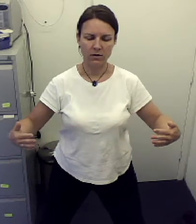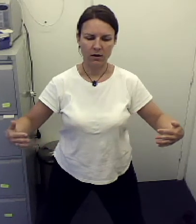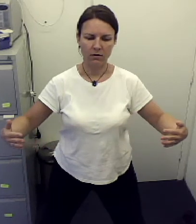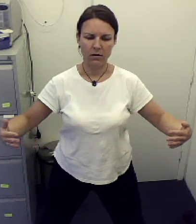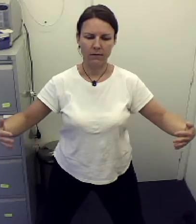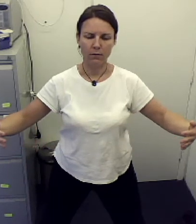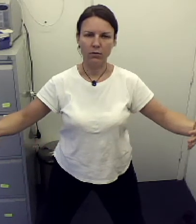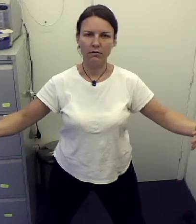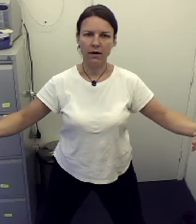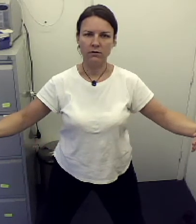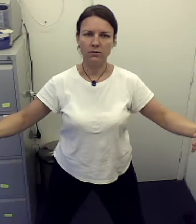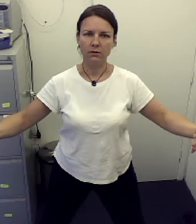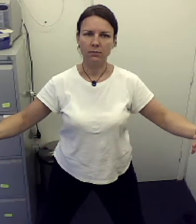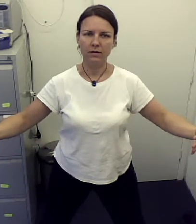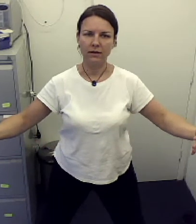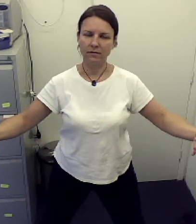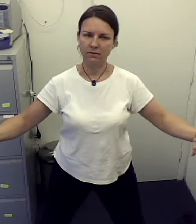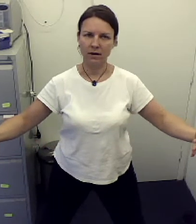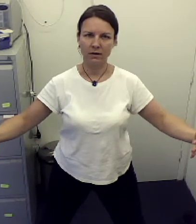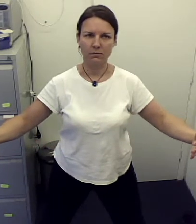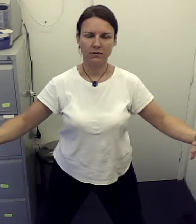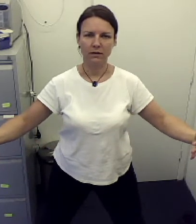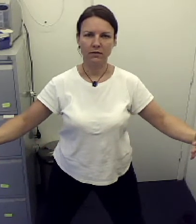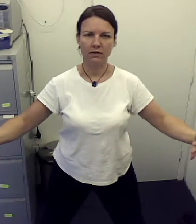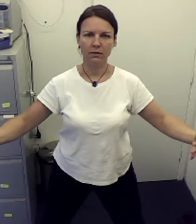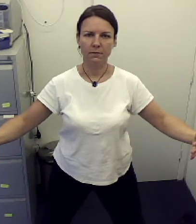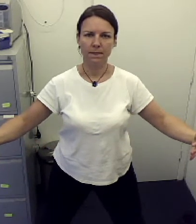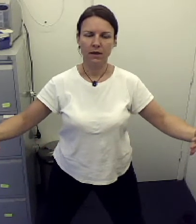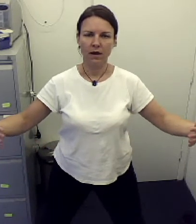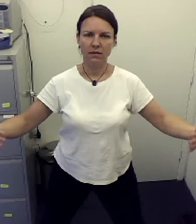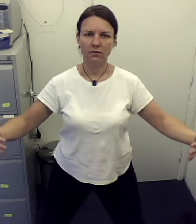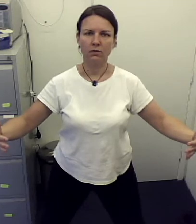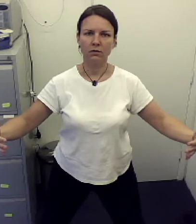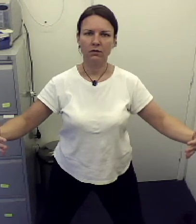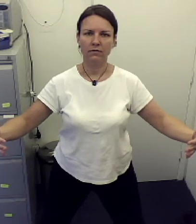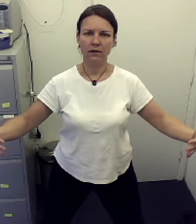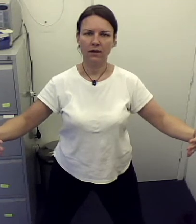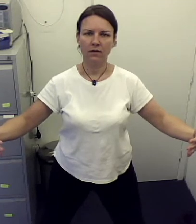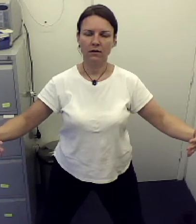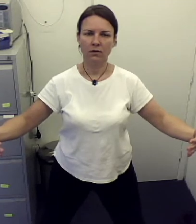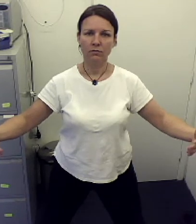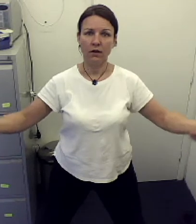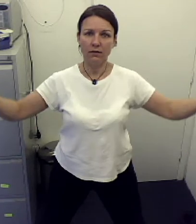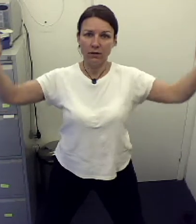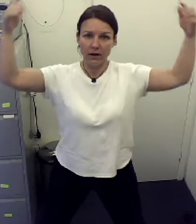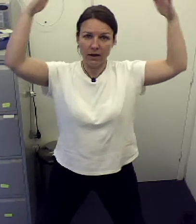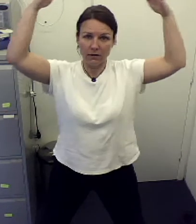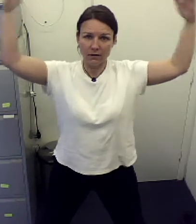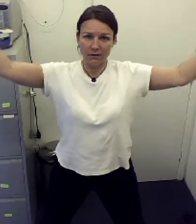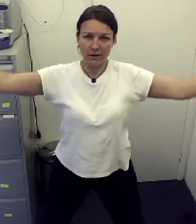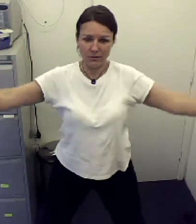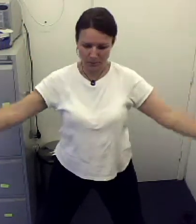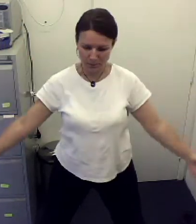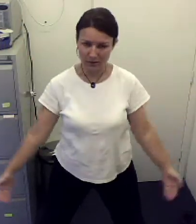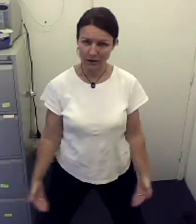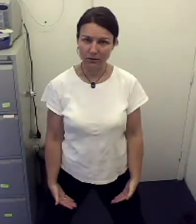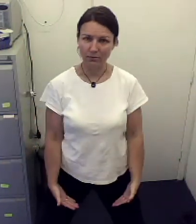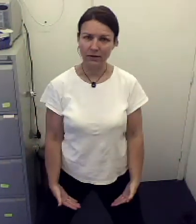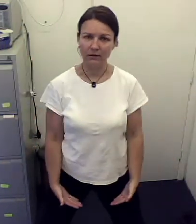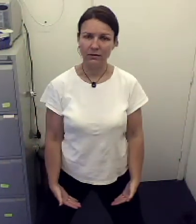chakra. All around you. And completely surrounding and protecting you. And this golden sphere goes right over your head. Around you and beneath your feet into